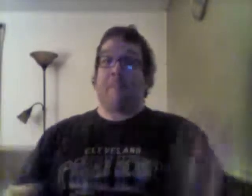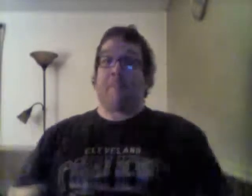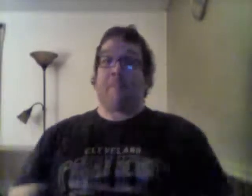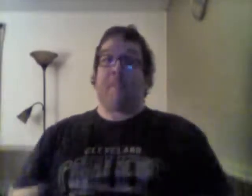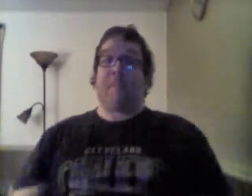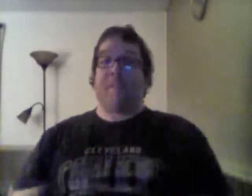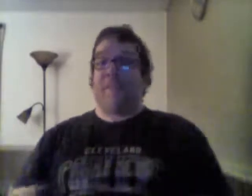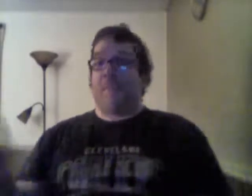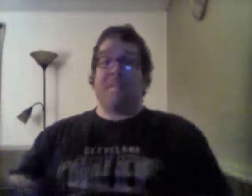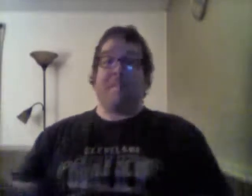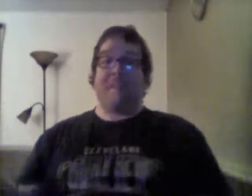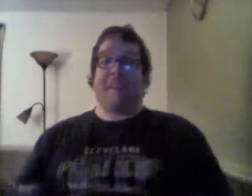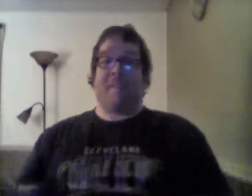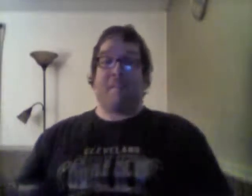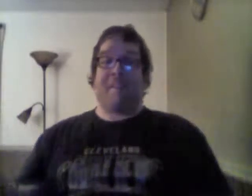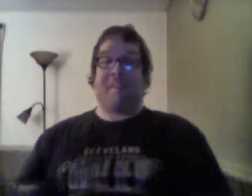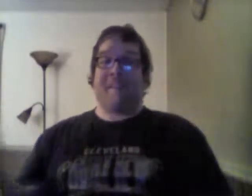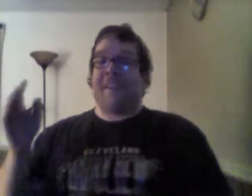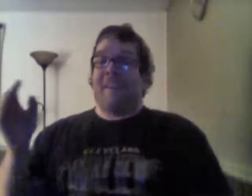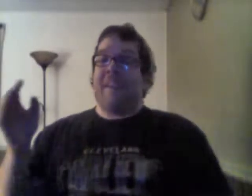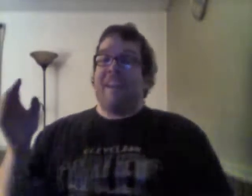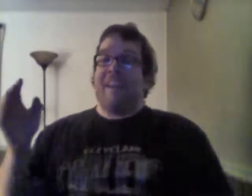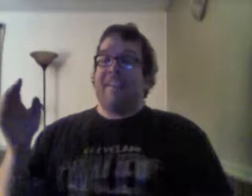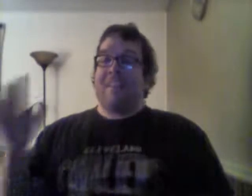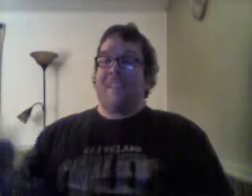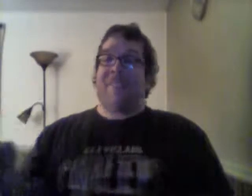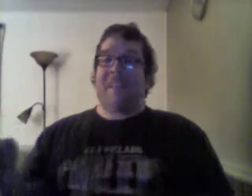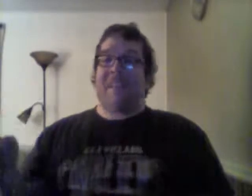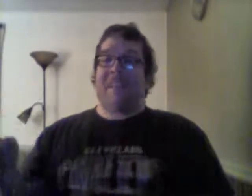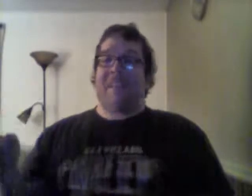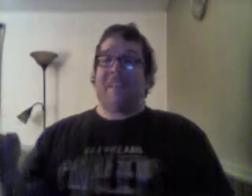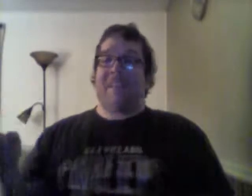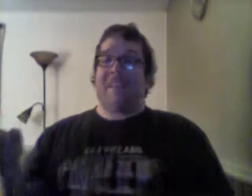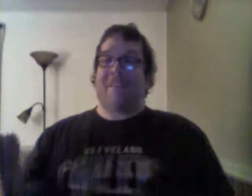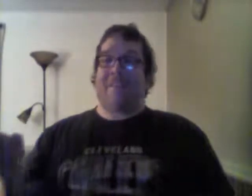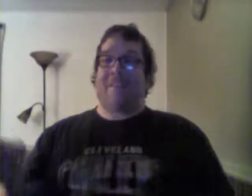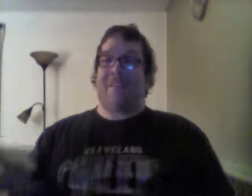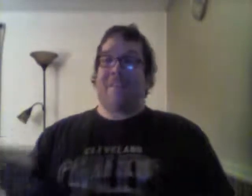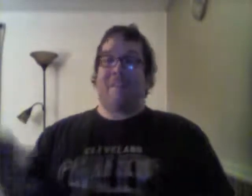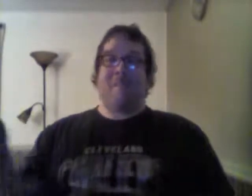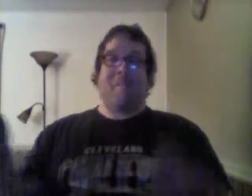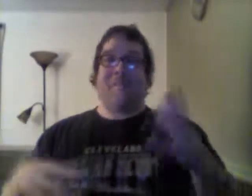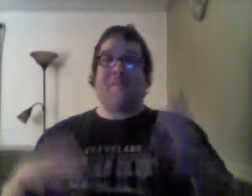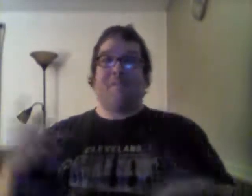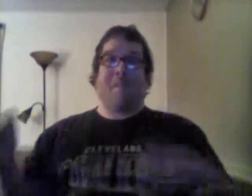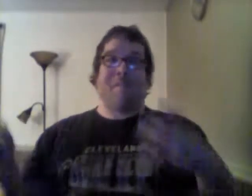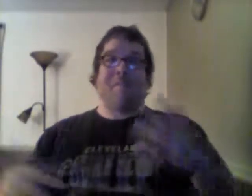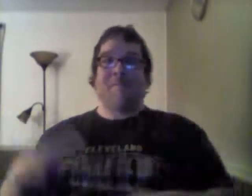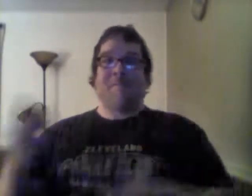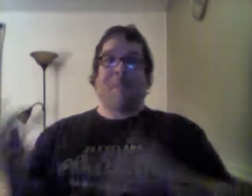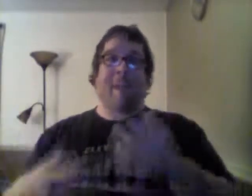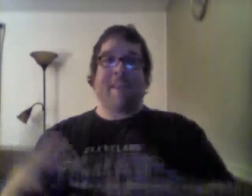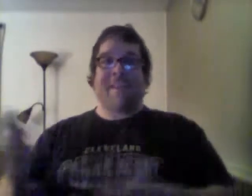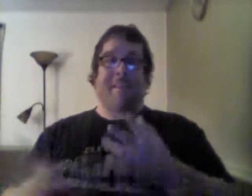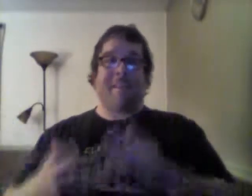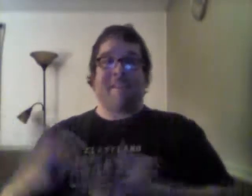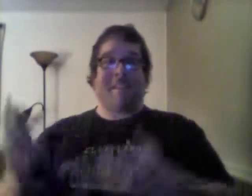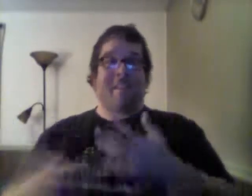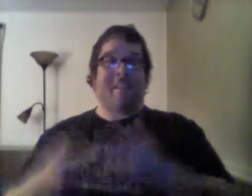first one to do it. No one's done it, apparently. And so they finally, this girl goes through this fucking maze and all this stuff like that, all